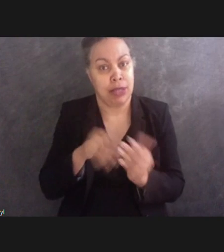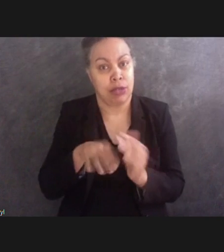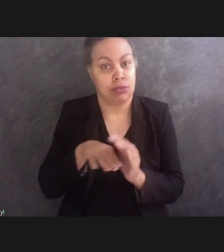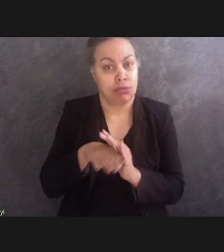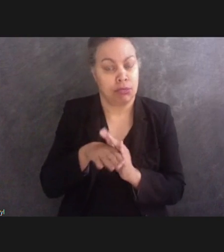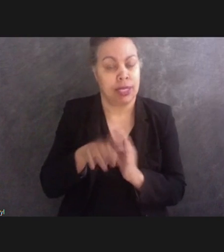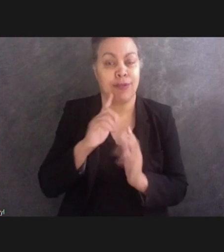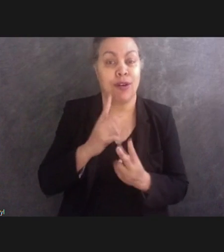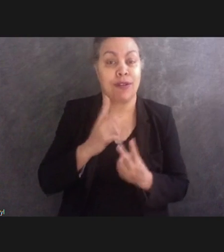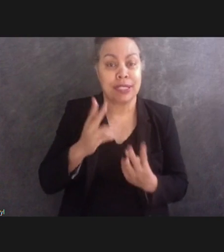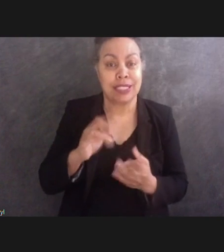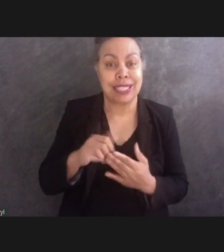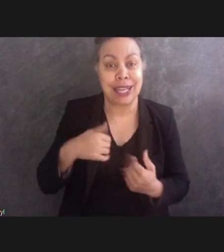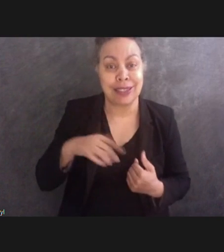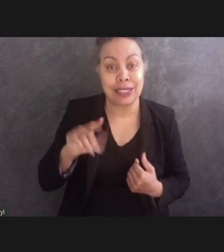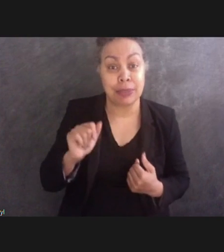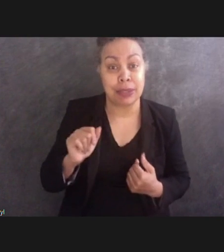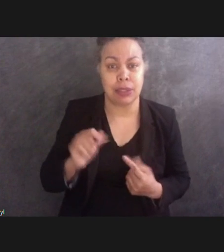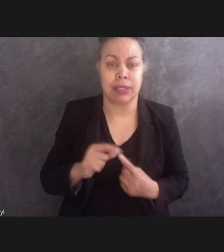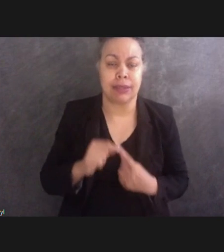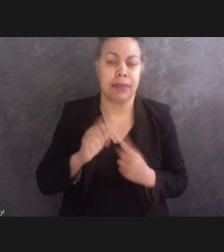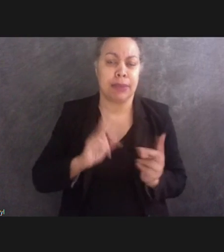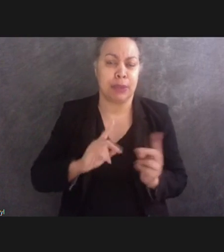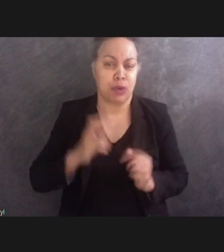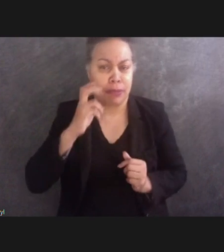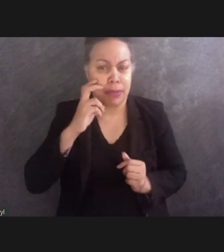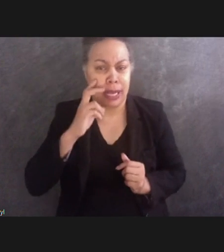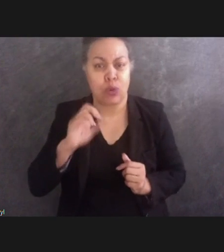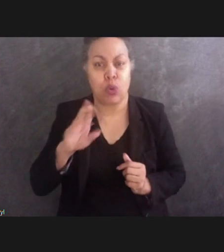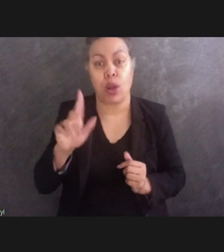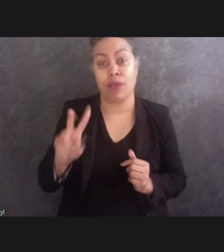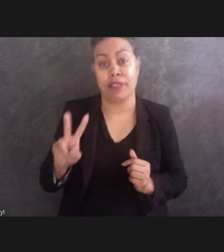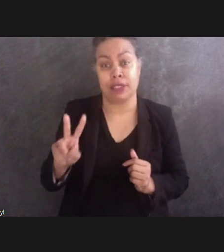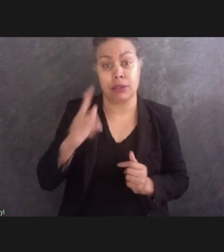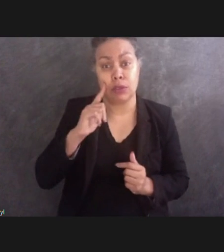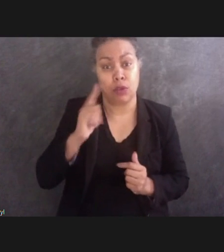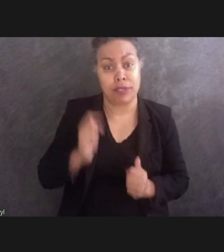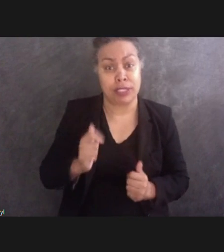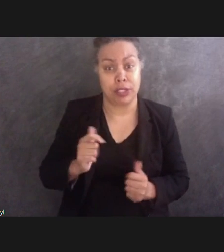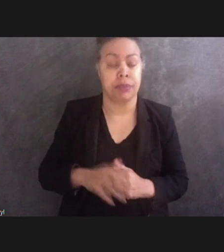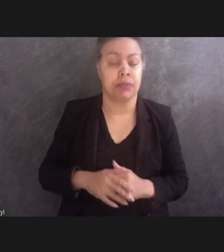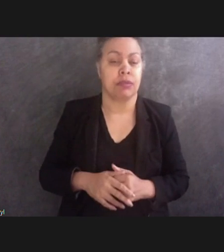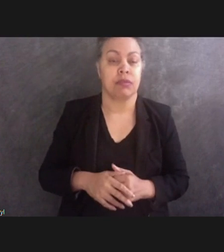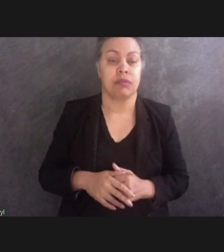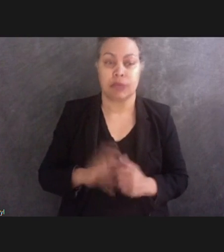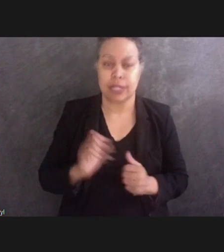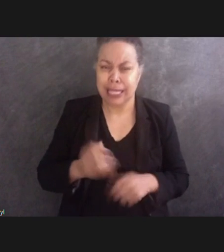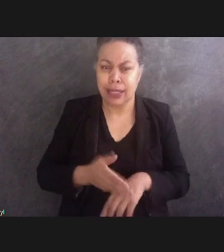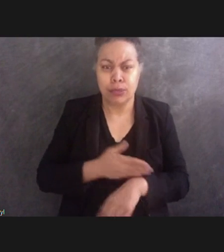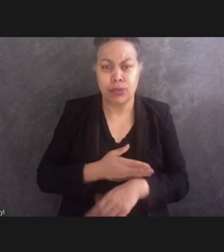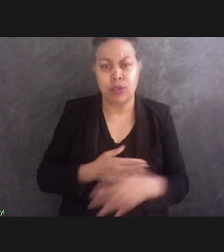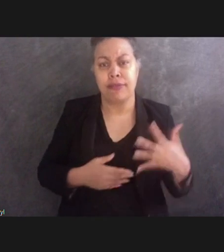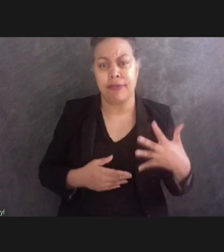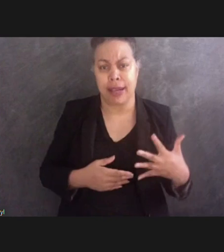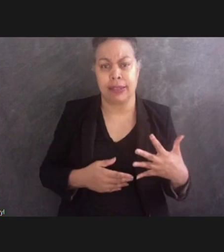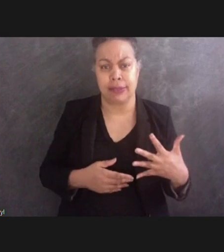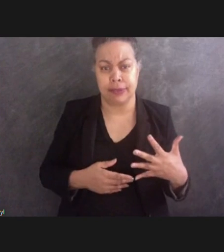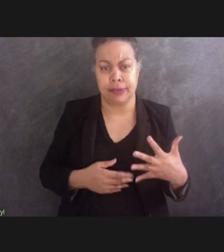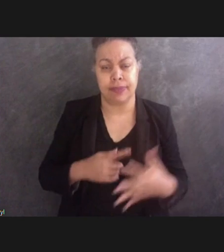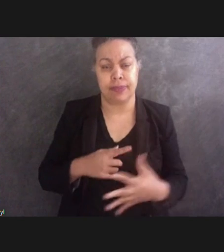primarily those who are blind or have low vision. Improvements can be made in five categories. Number one, interpretation of the braille